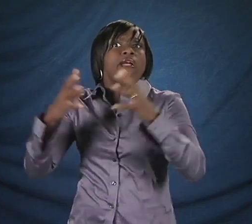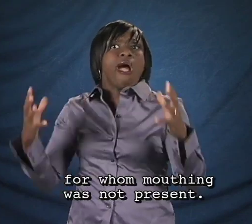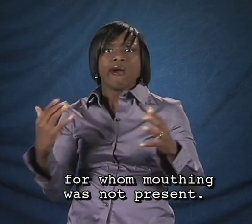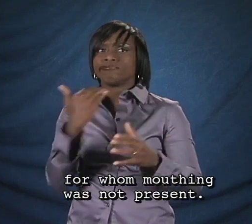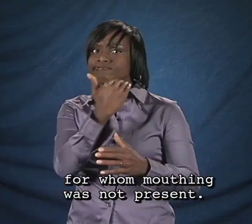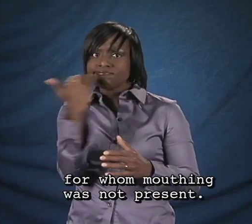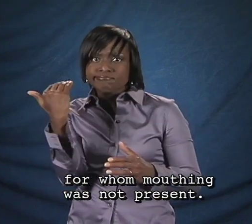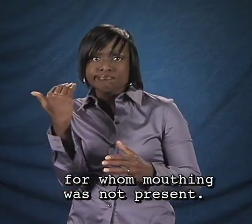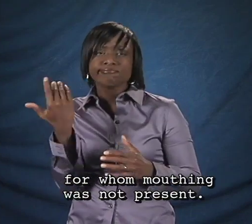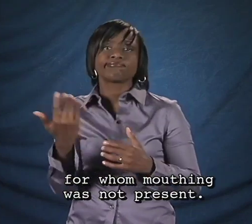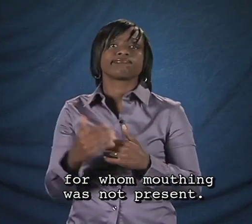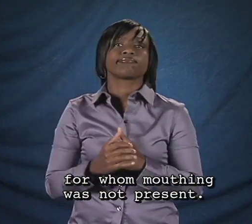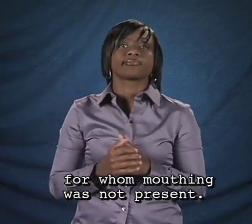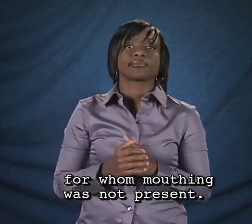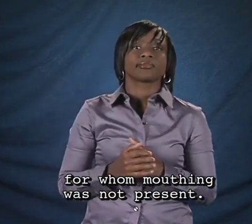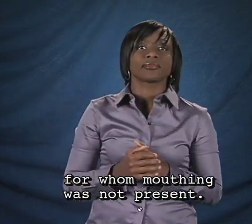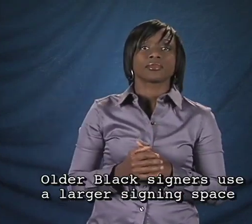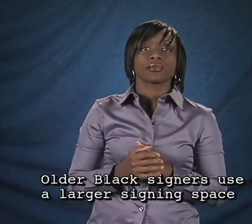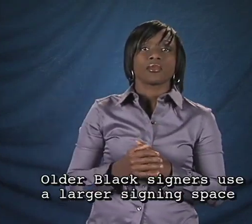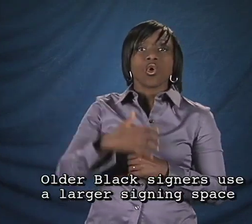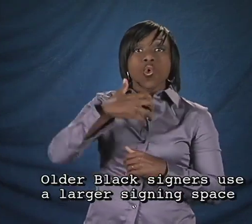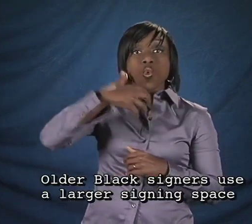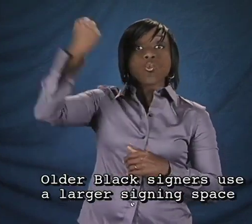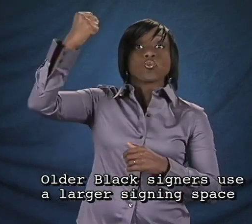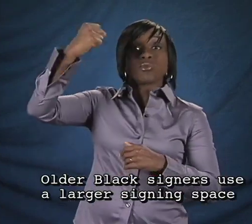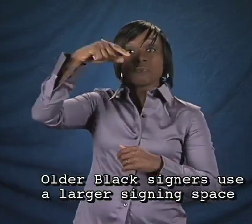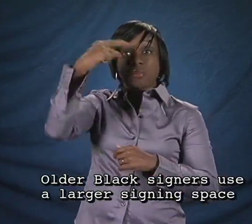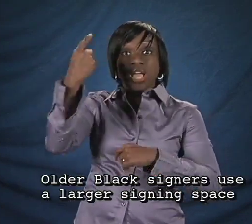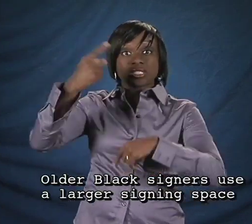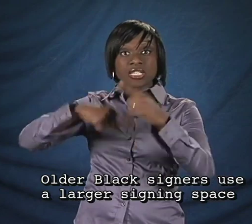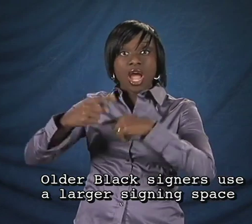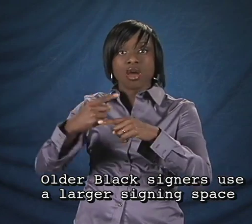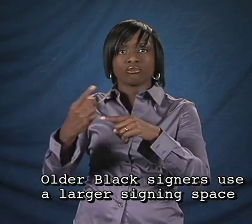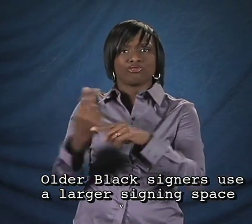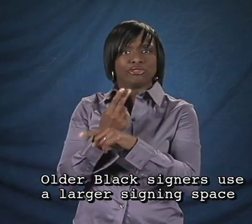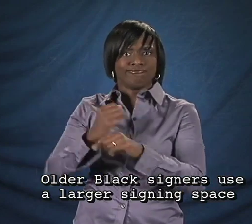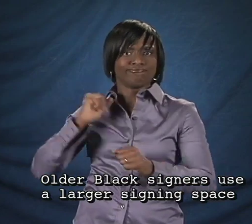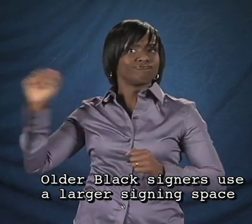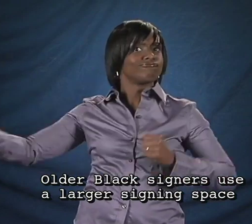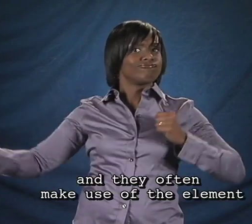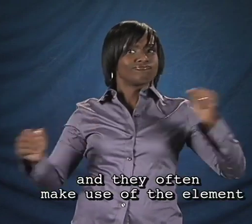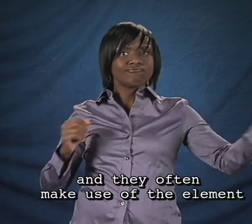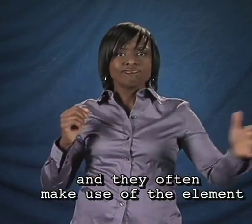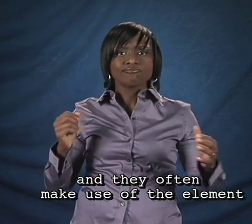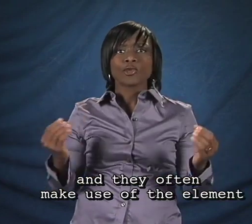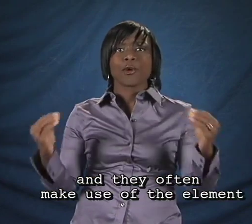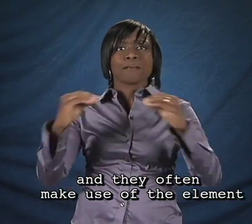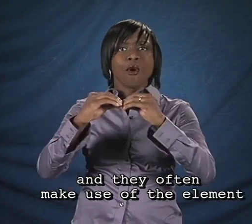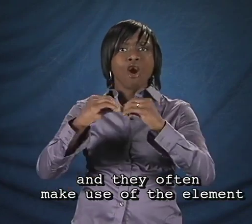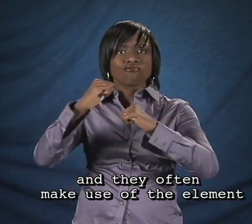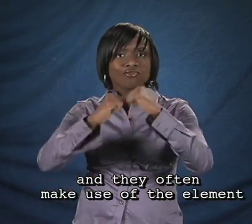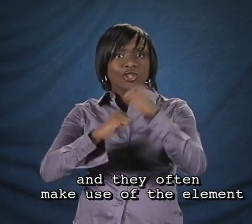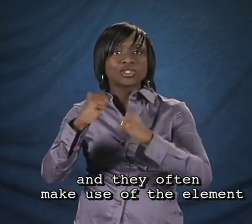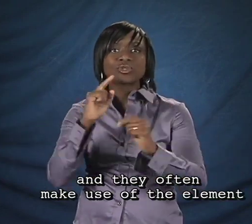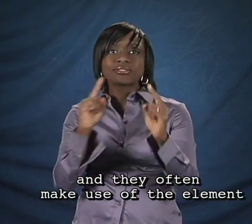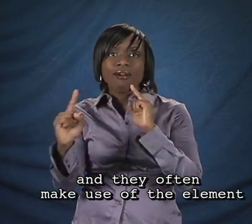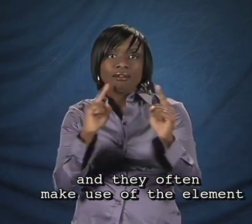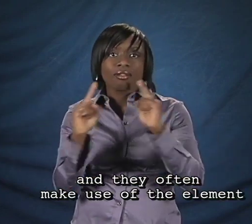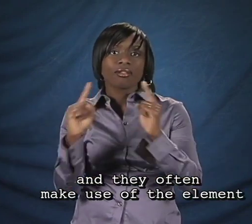signers for whom mouthing was not present. Older Black signers use a larger signing space and they often make use